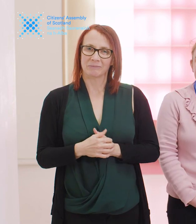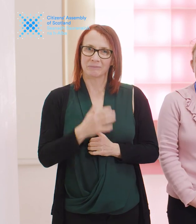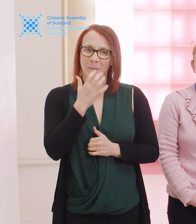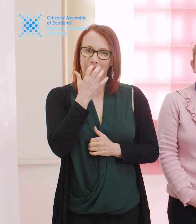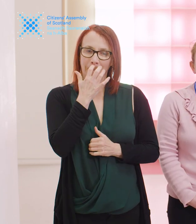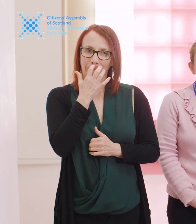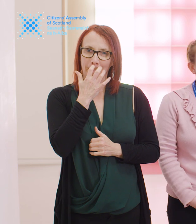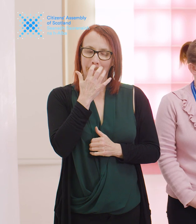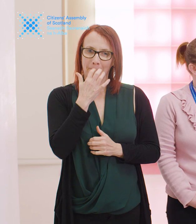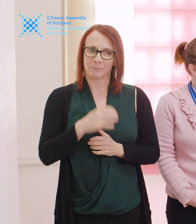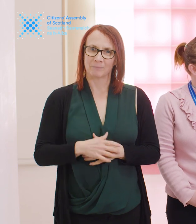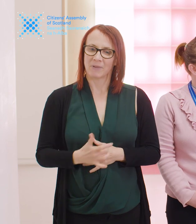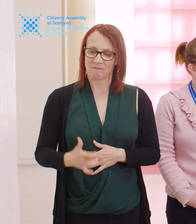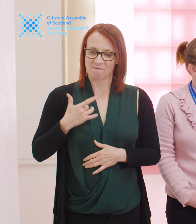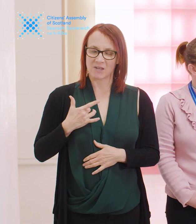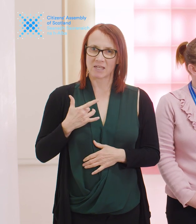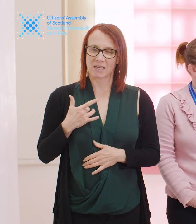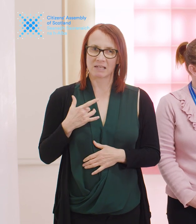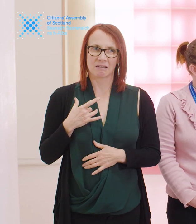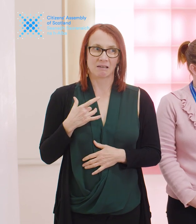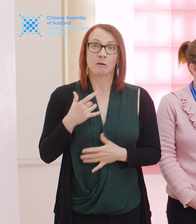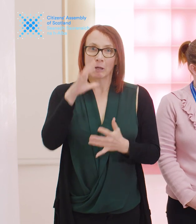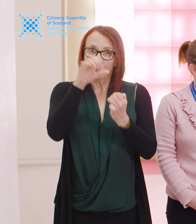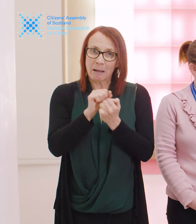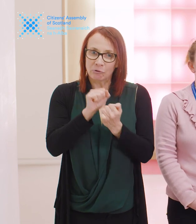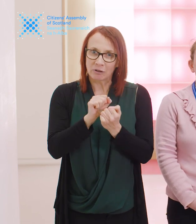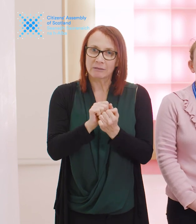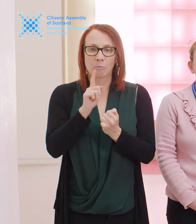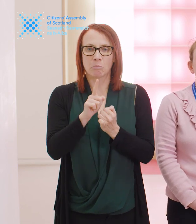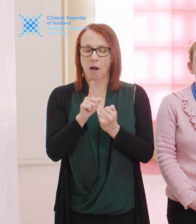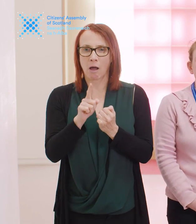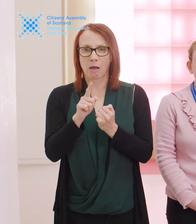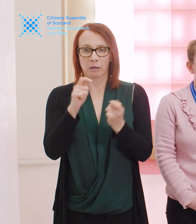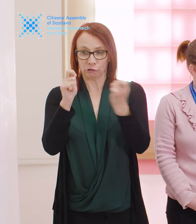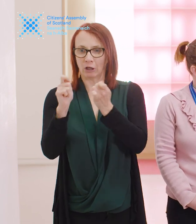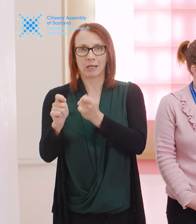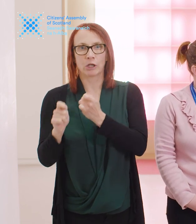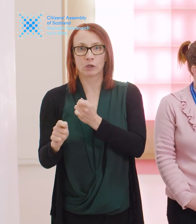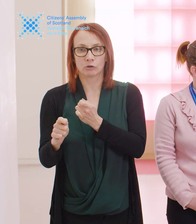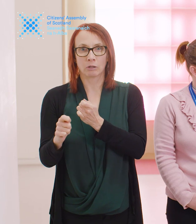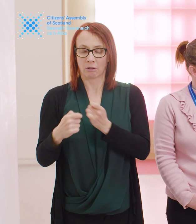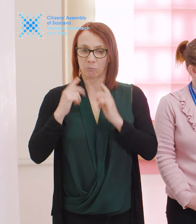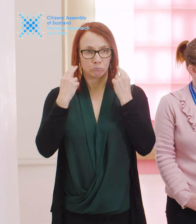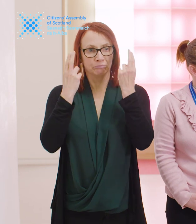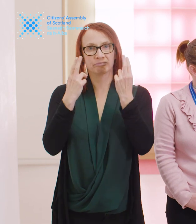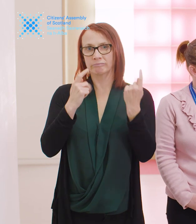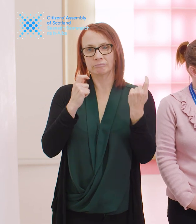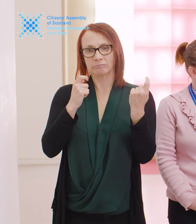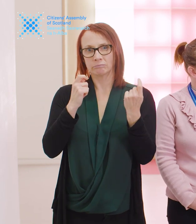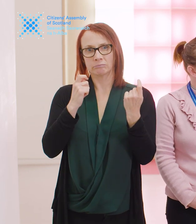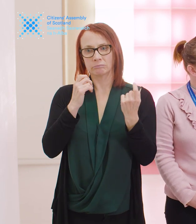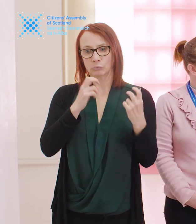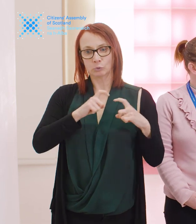it's been really something that we can, it's memories that we can share, but we have made changes. Yeah. And we'll keep asking those questions right to the end.